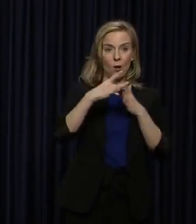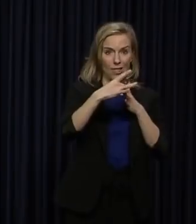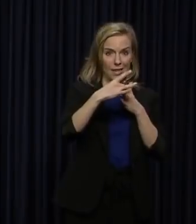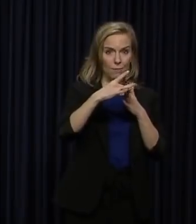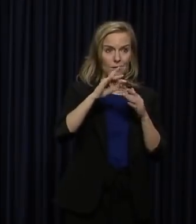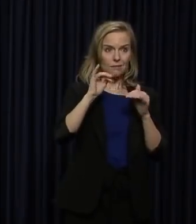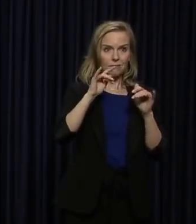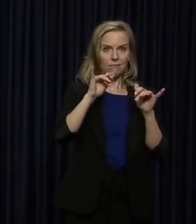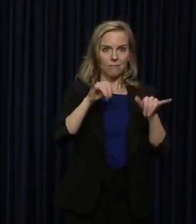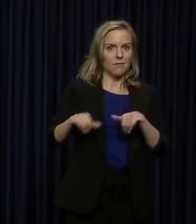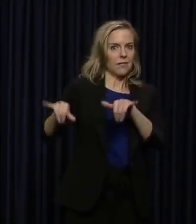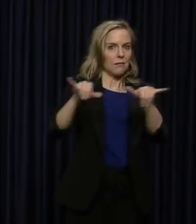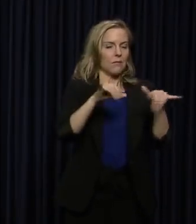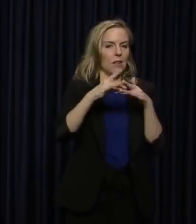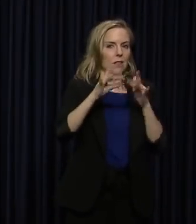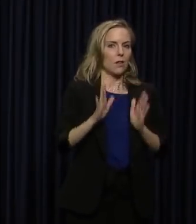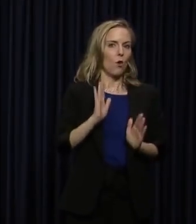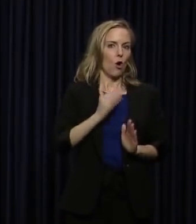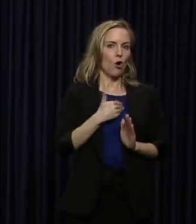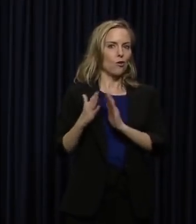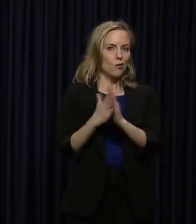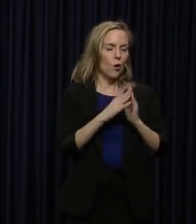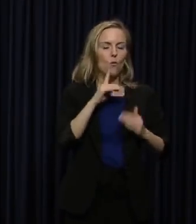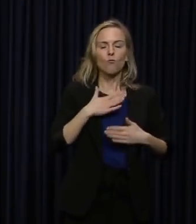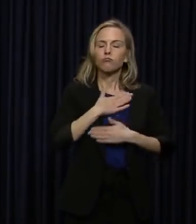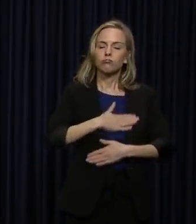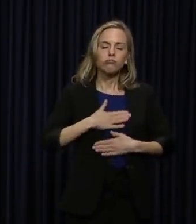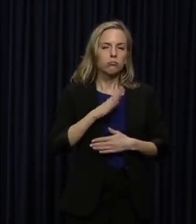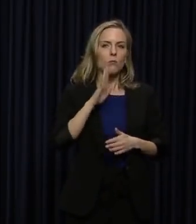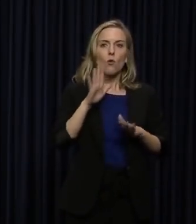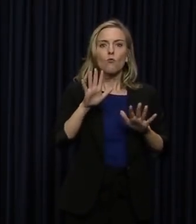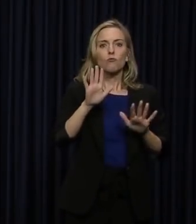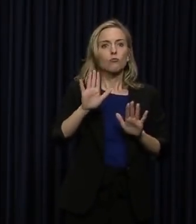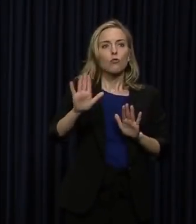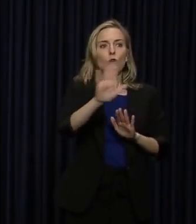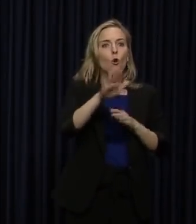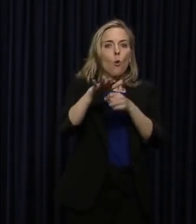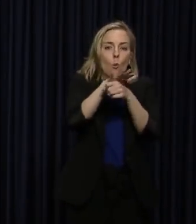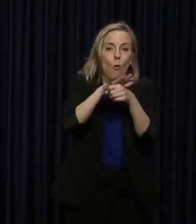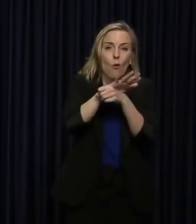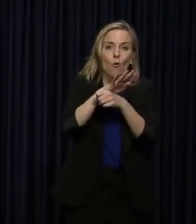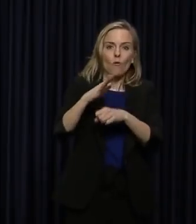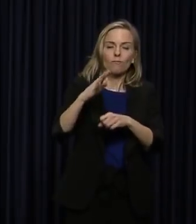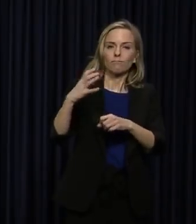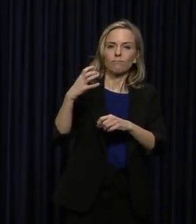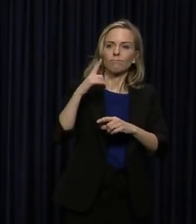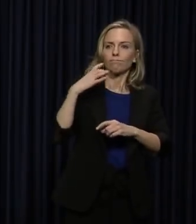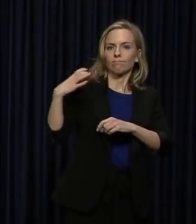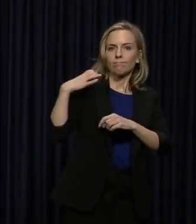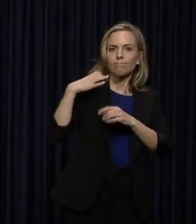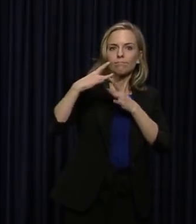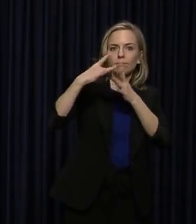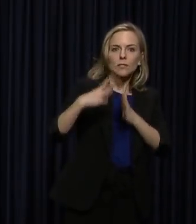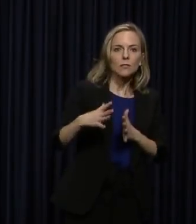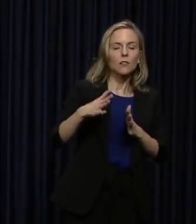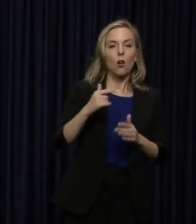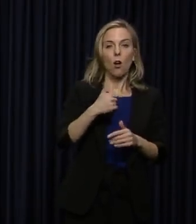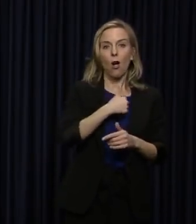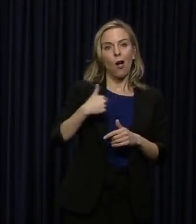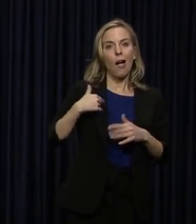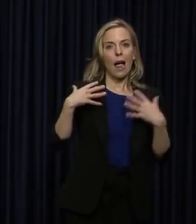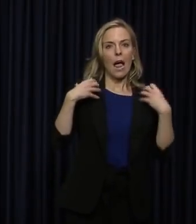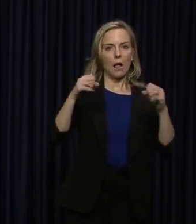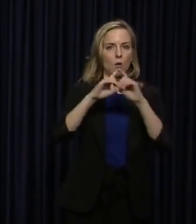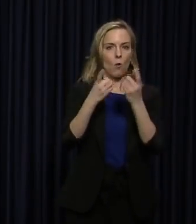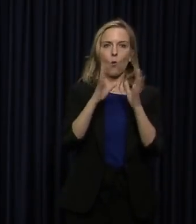communities, is so critical. We appreciate our local officials and everything that they are doing. And our health departments are